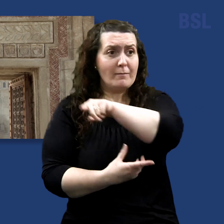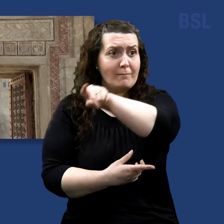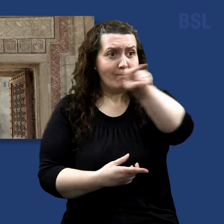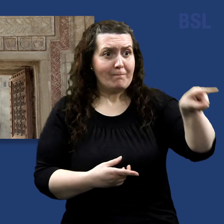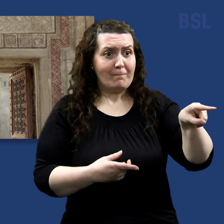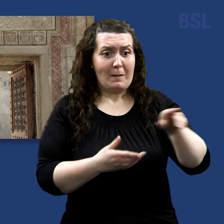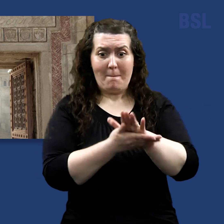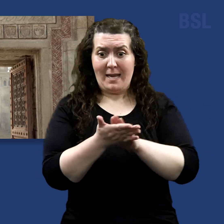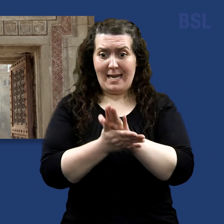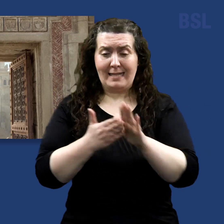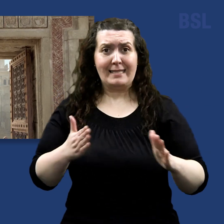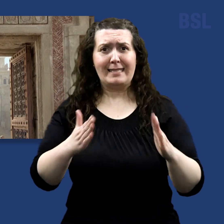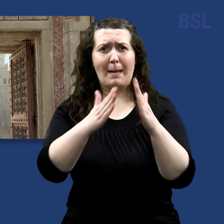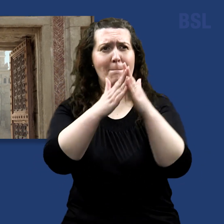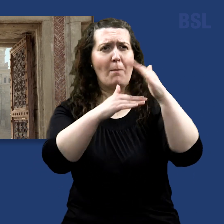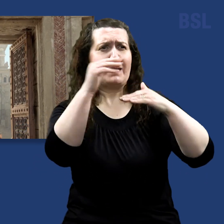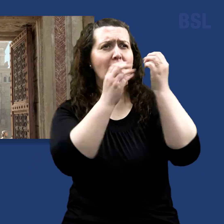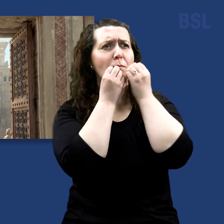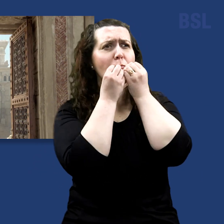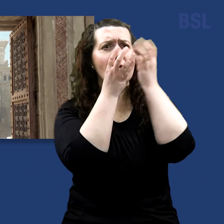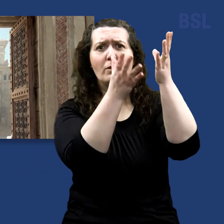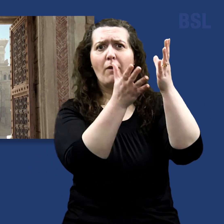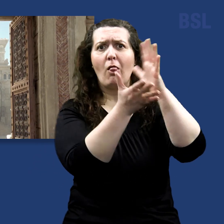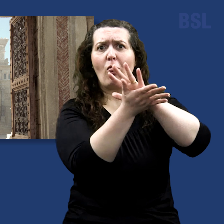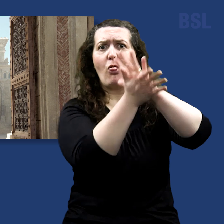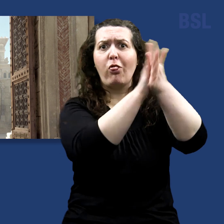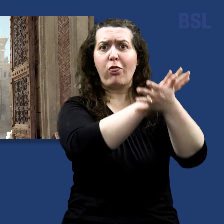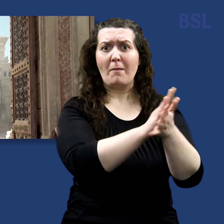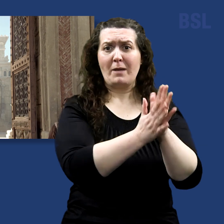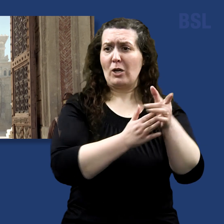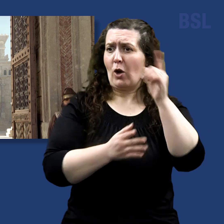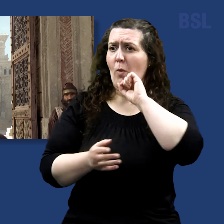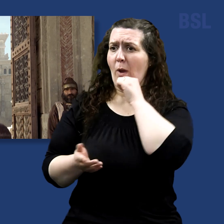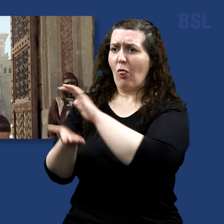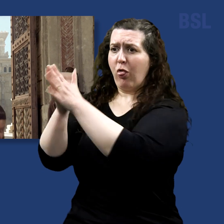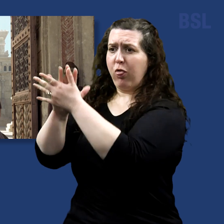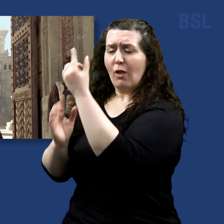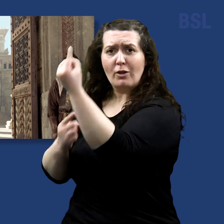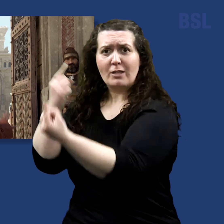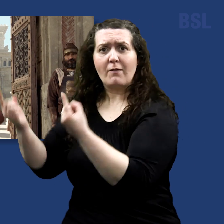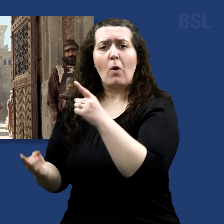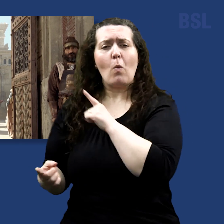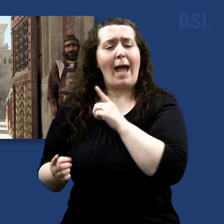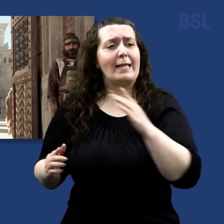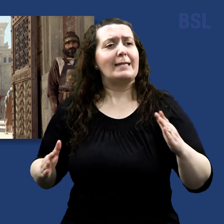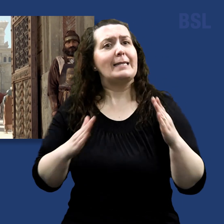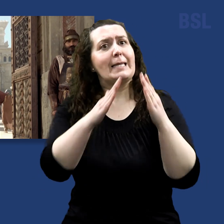If any man defile the temple of God, him shall God destroy. For the temple of God is